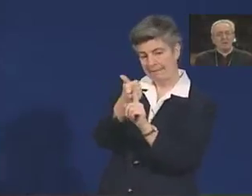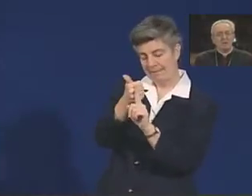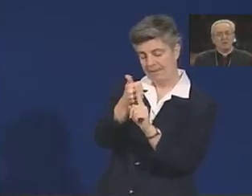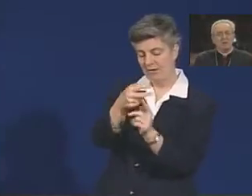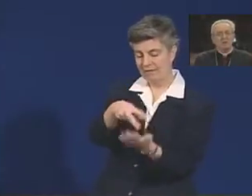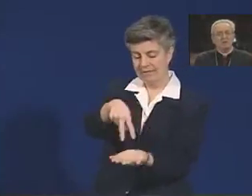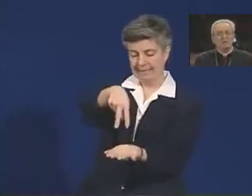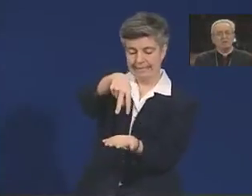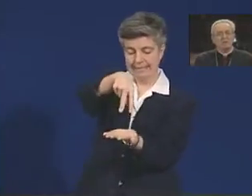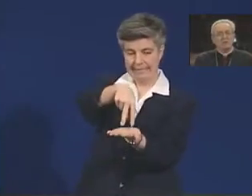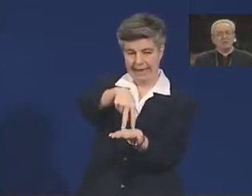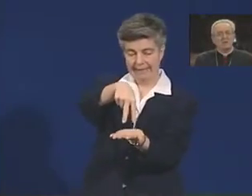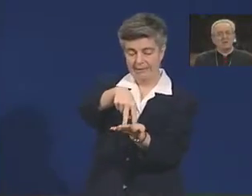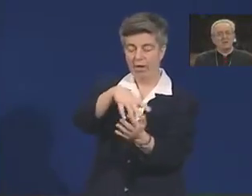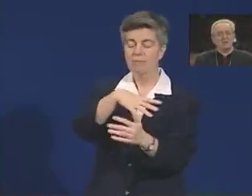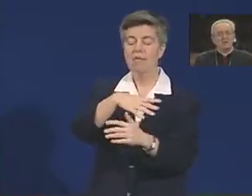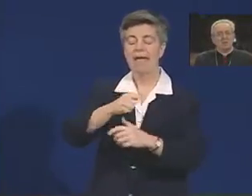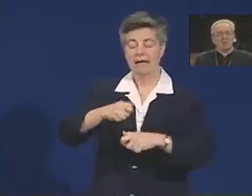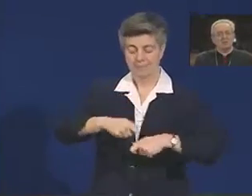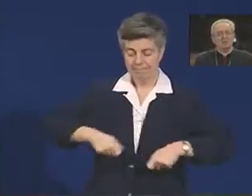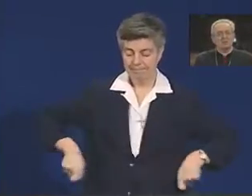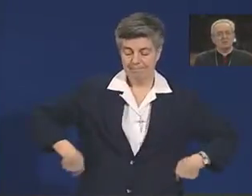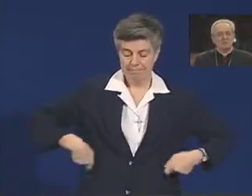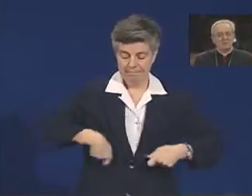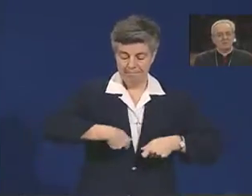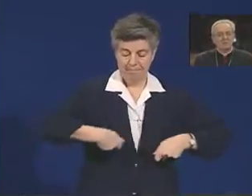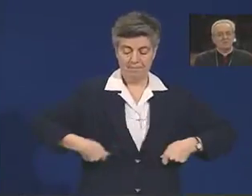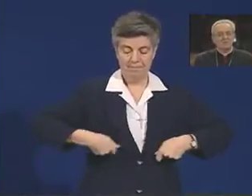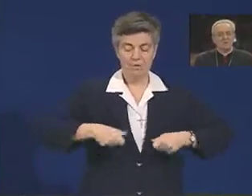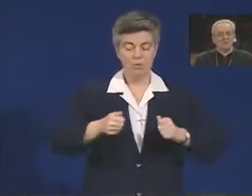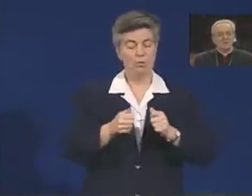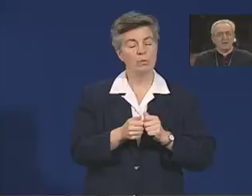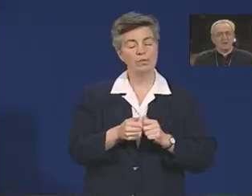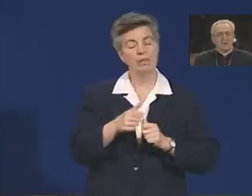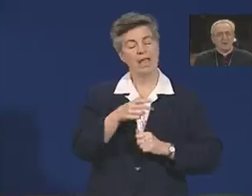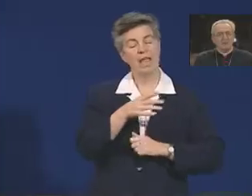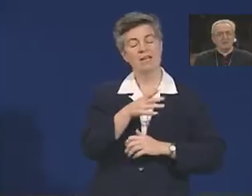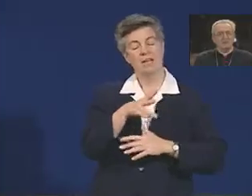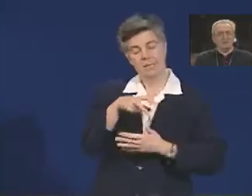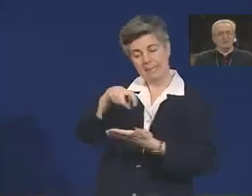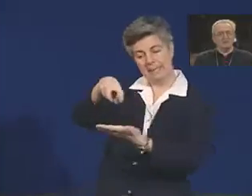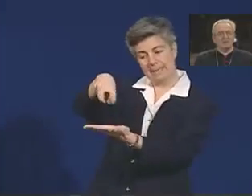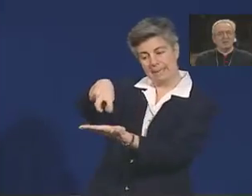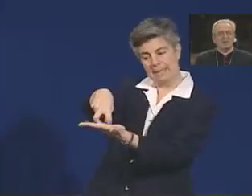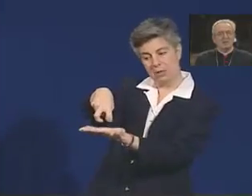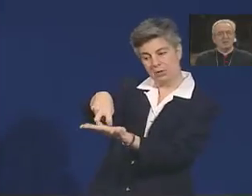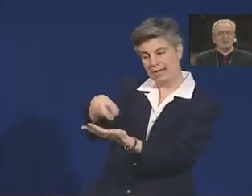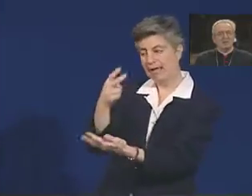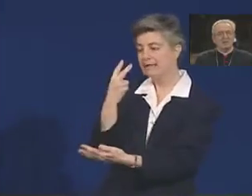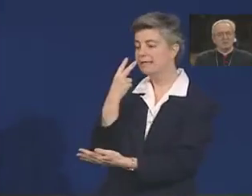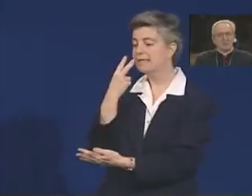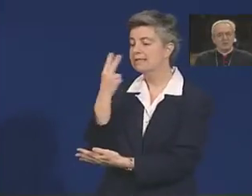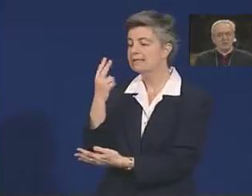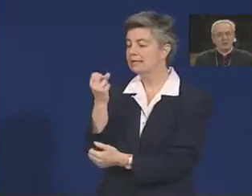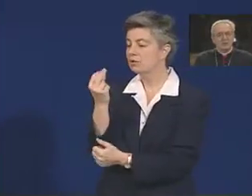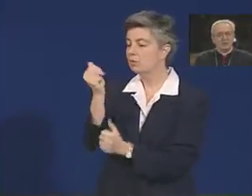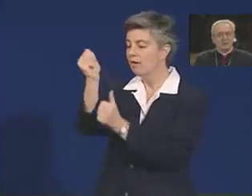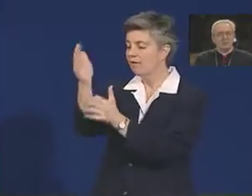around his waist, washes his disciples' feet, and dries them with a towel. Jesus, the Teacher